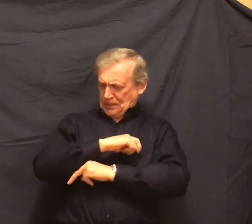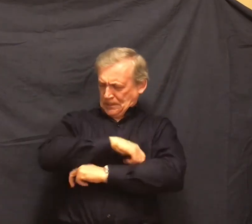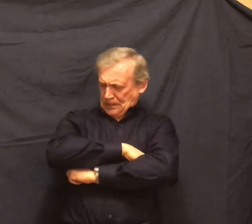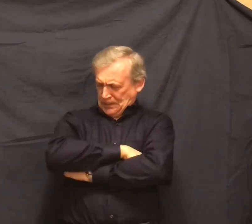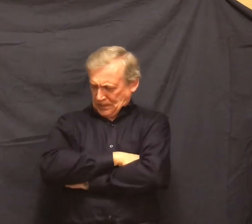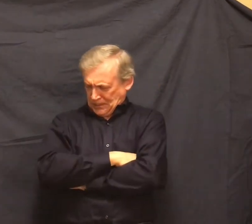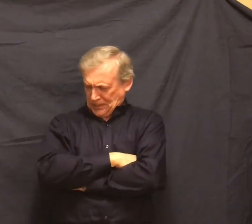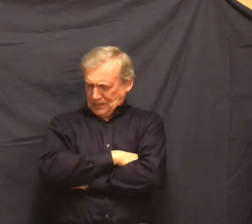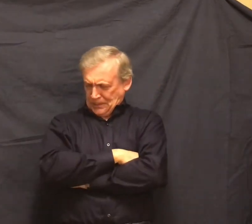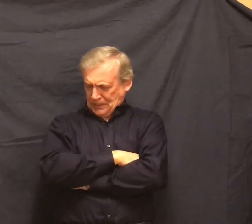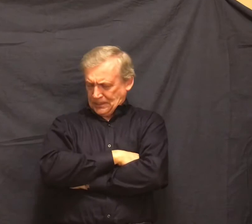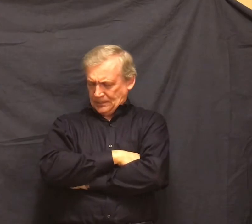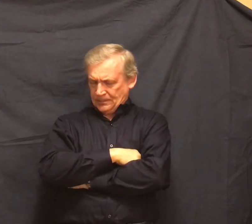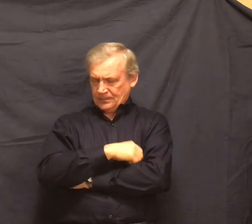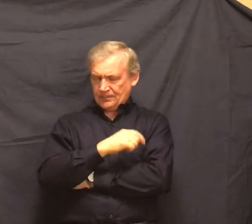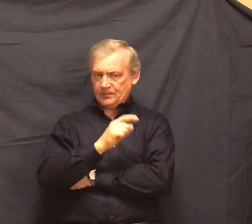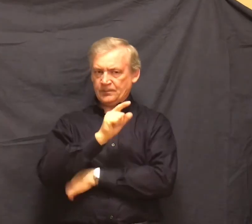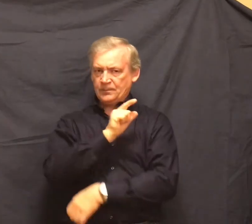George stared morosely at the water.